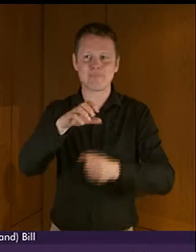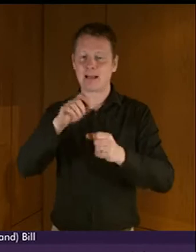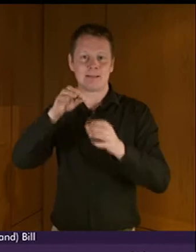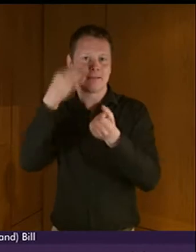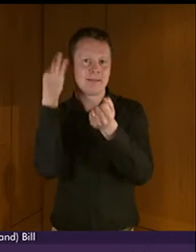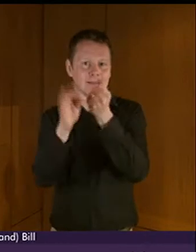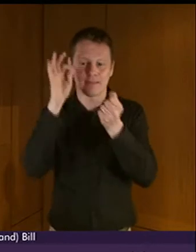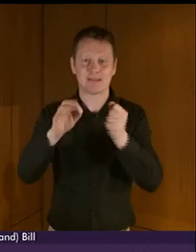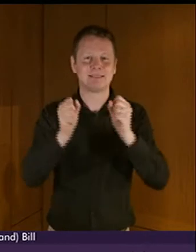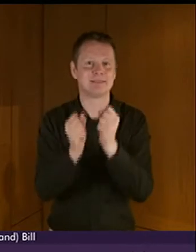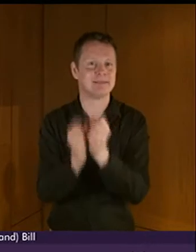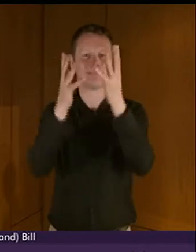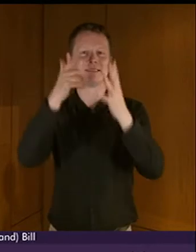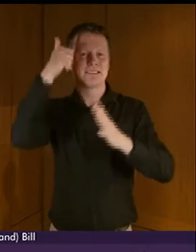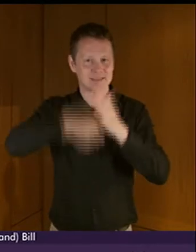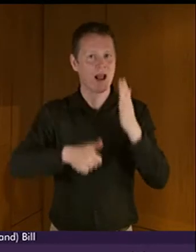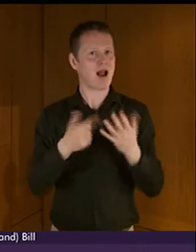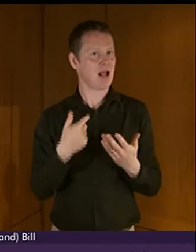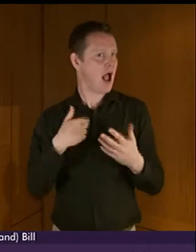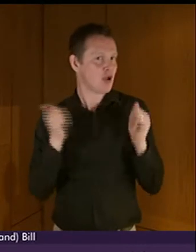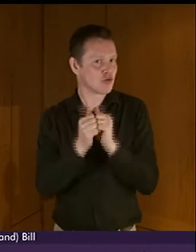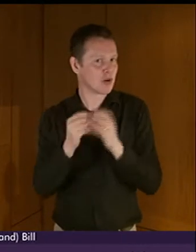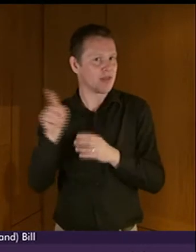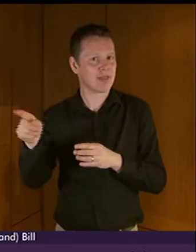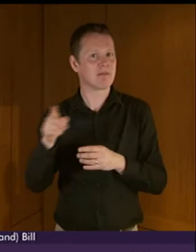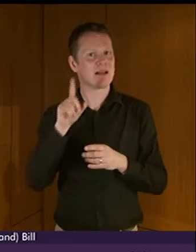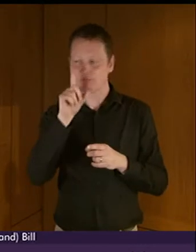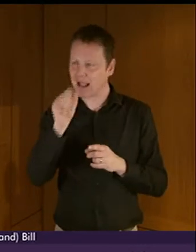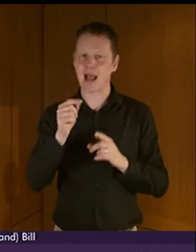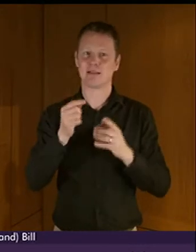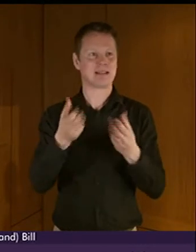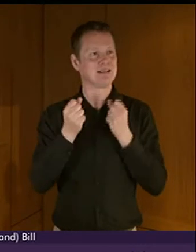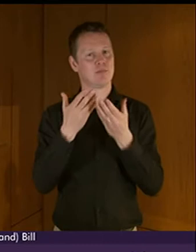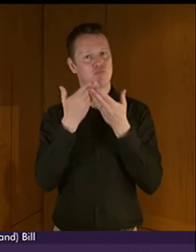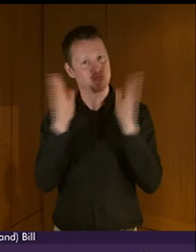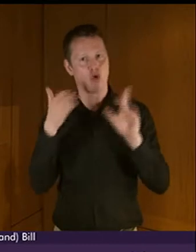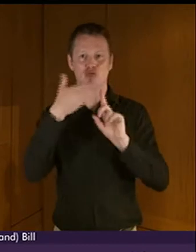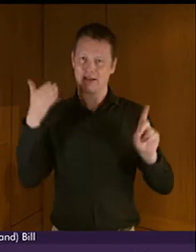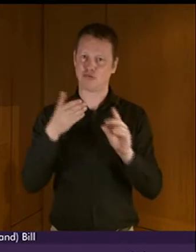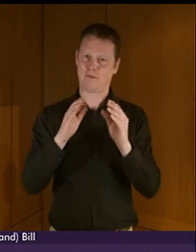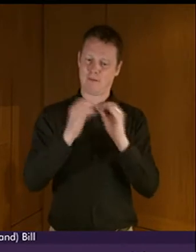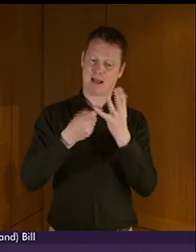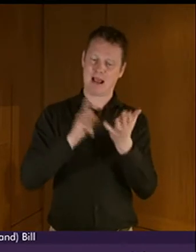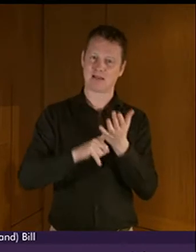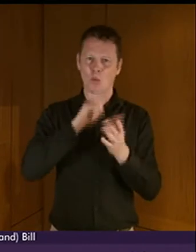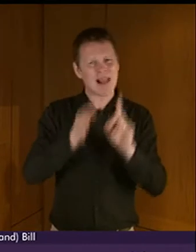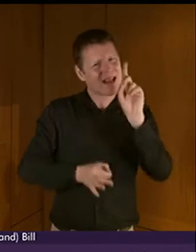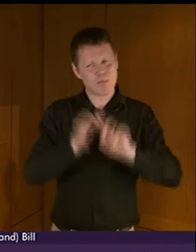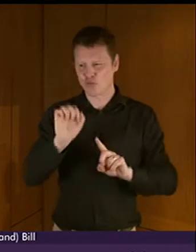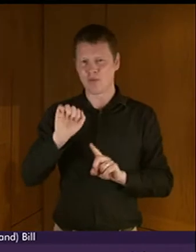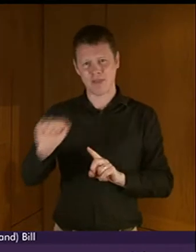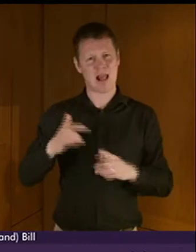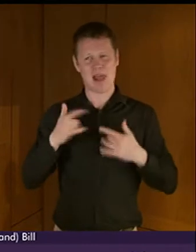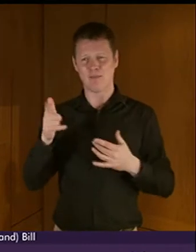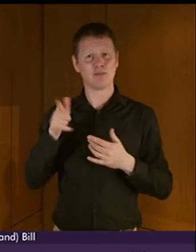can help us secure broader recognition of BSL and it can substantially improve the lives of people who use this wonderful